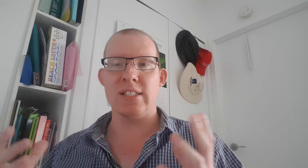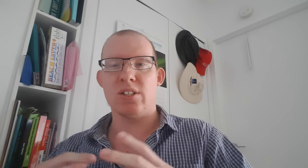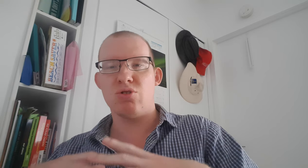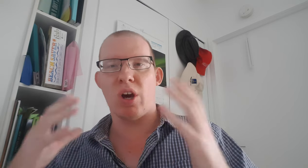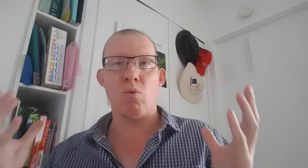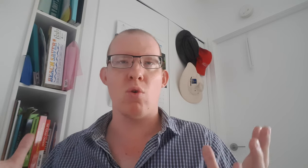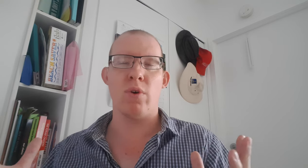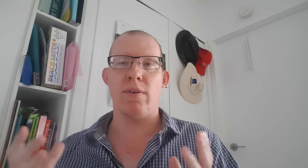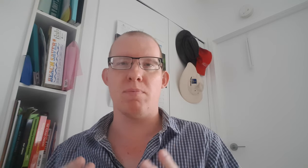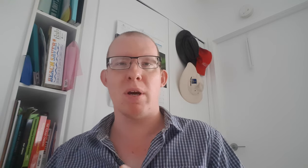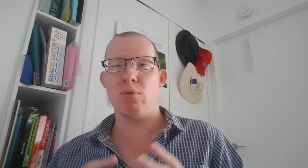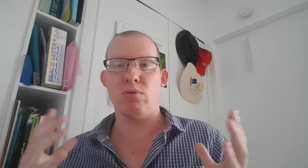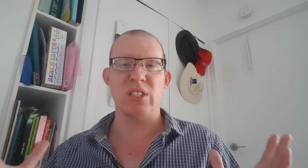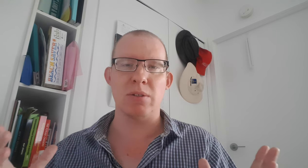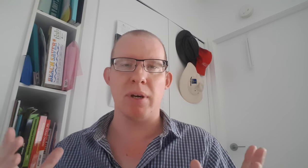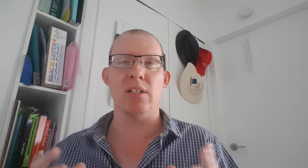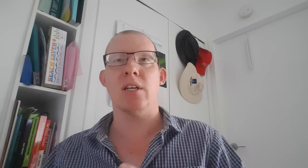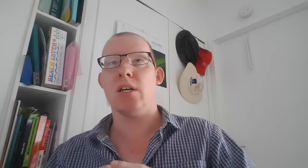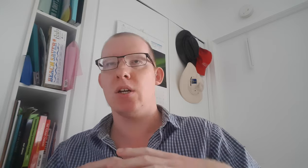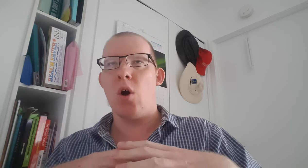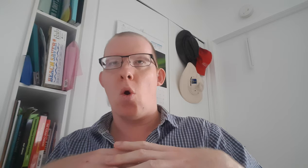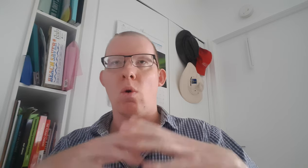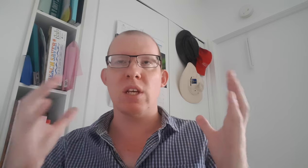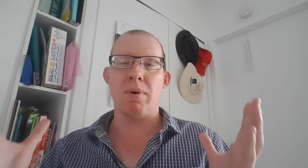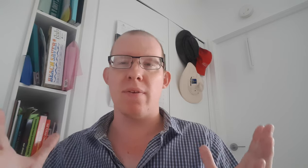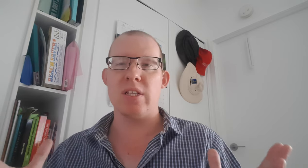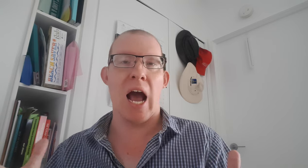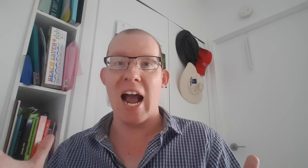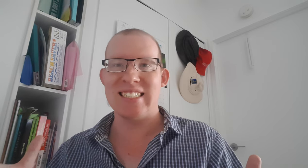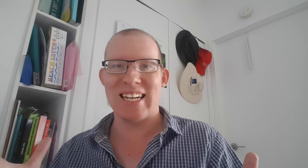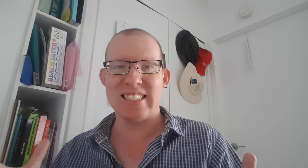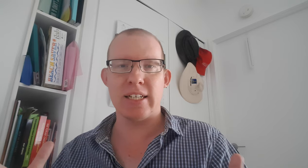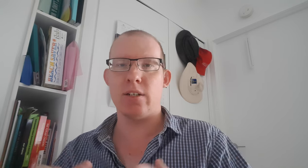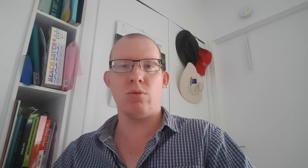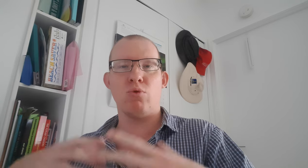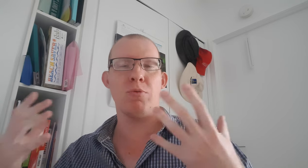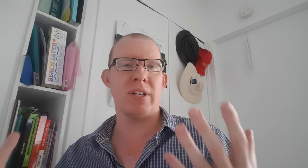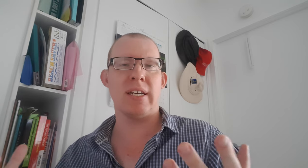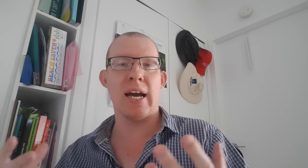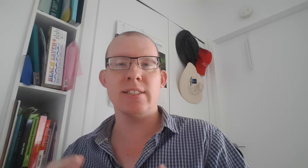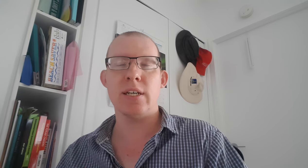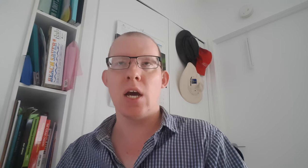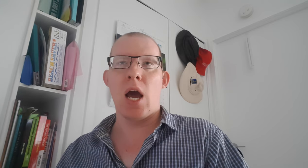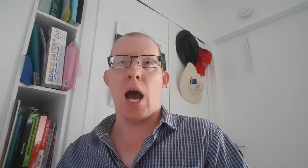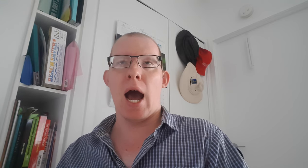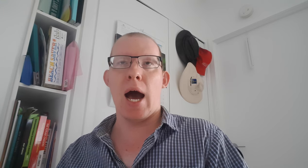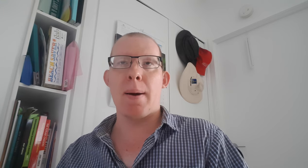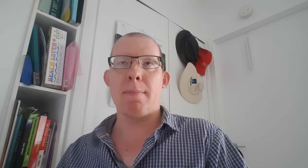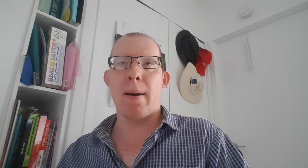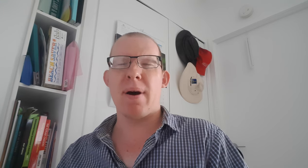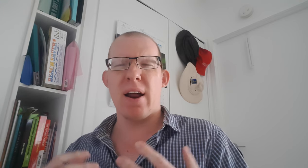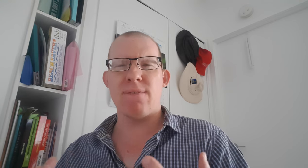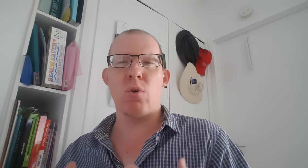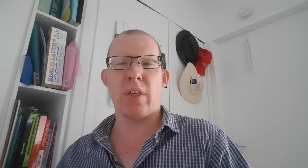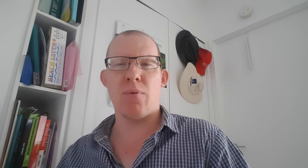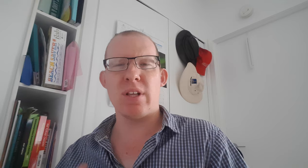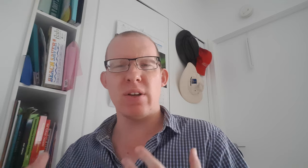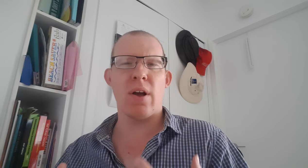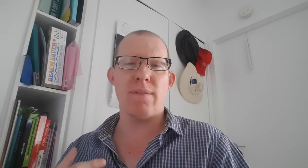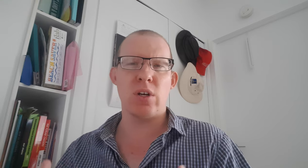in general of people with disabilities or someone having the identity in a group in that. But I thought that when you have the